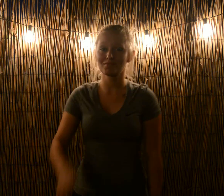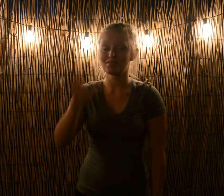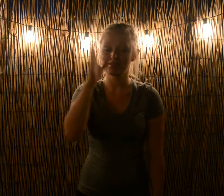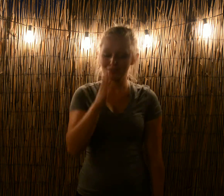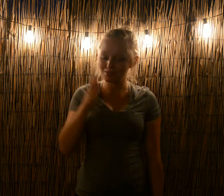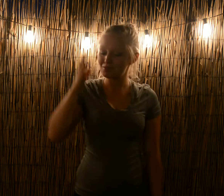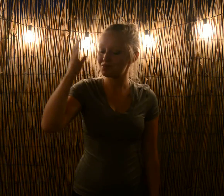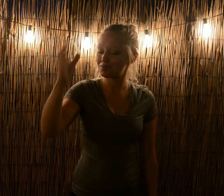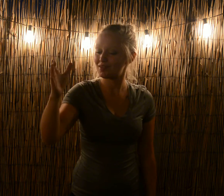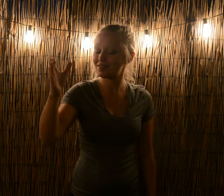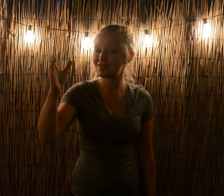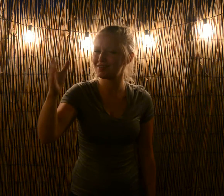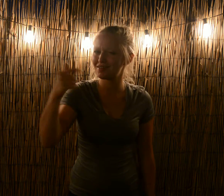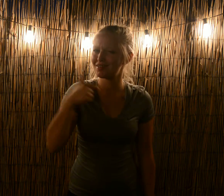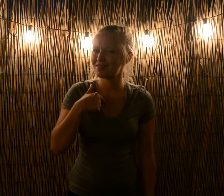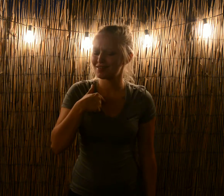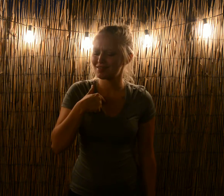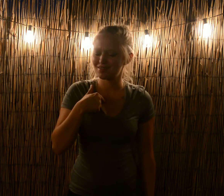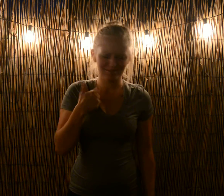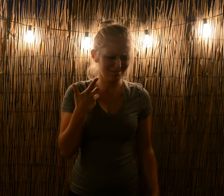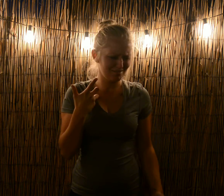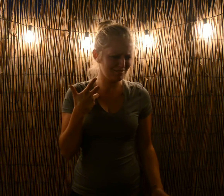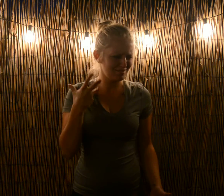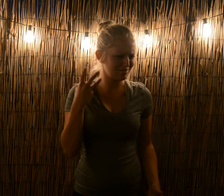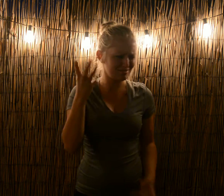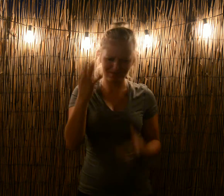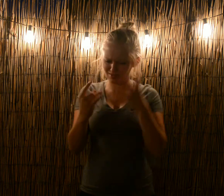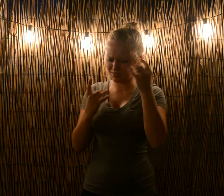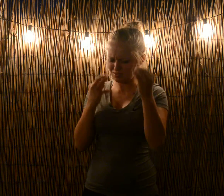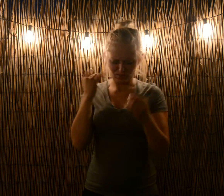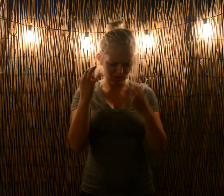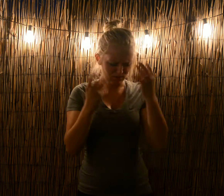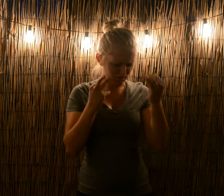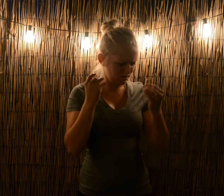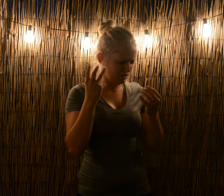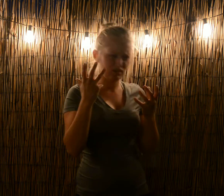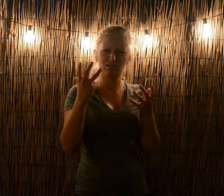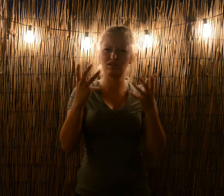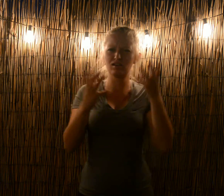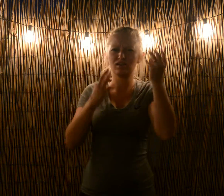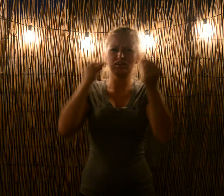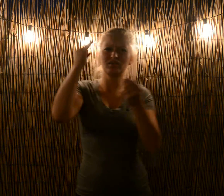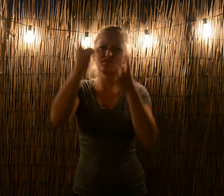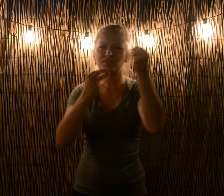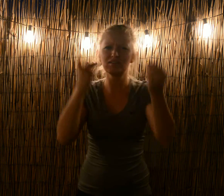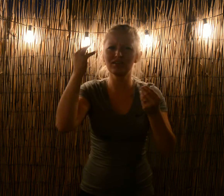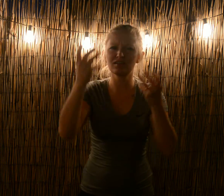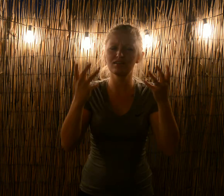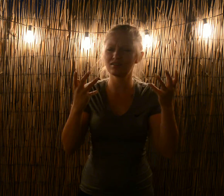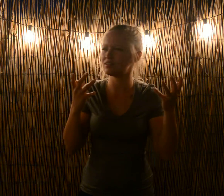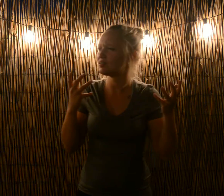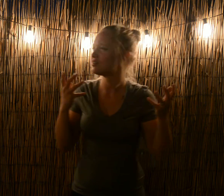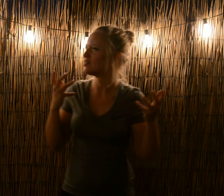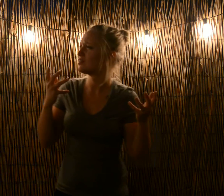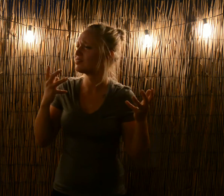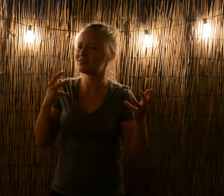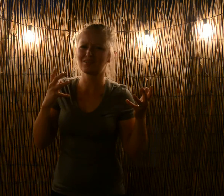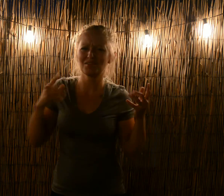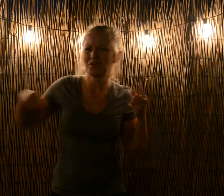Cause when When the fire's at my feet again And